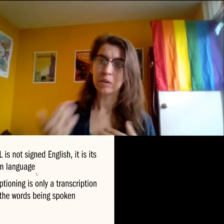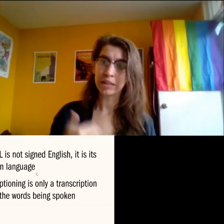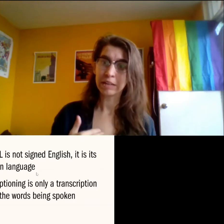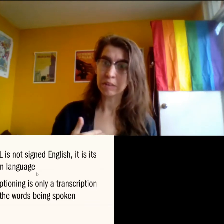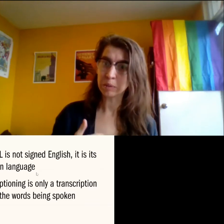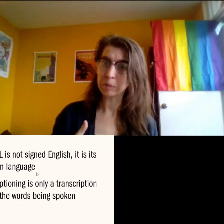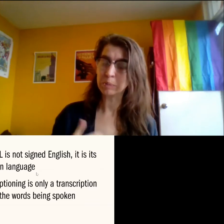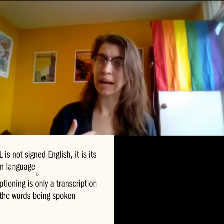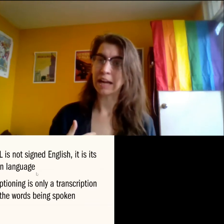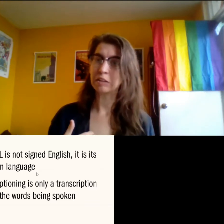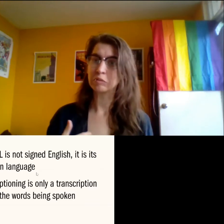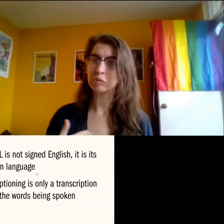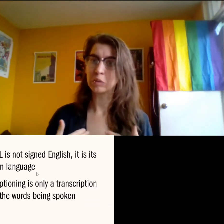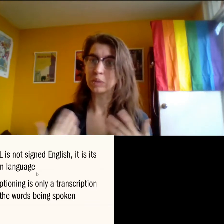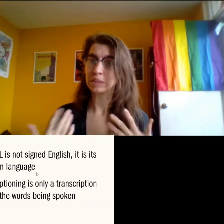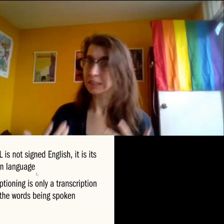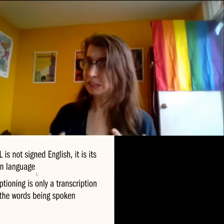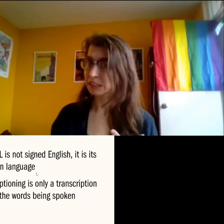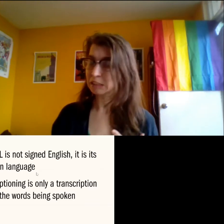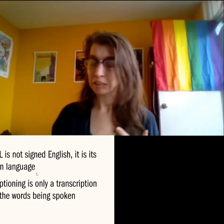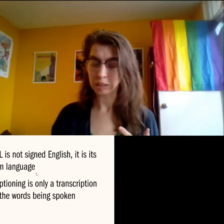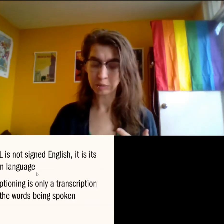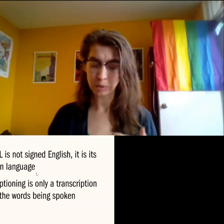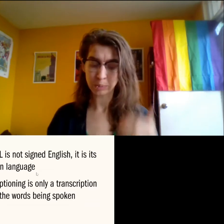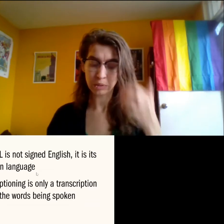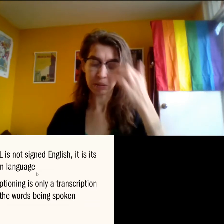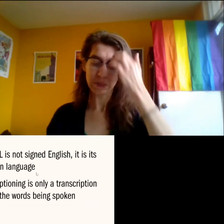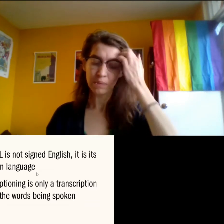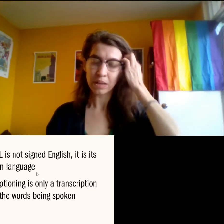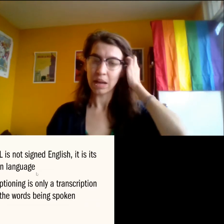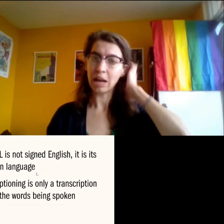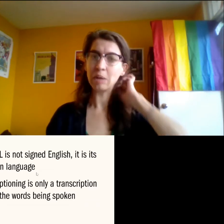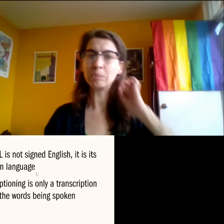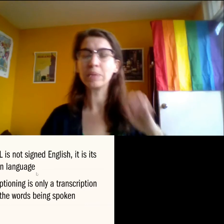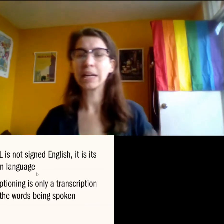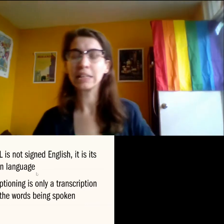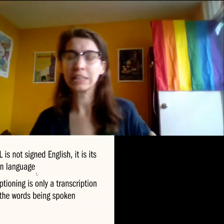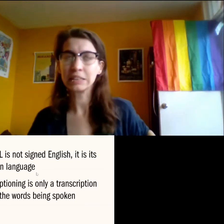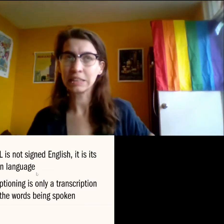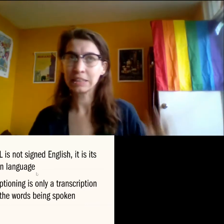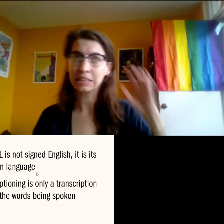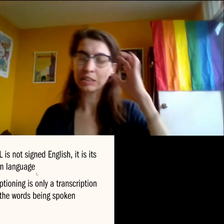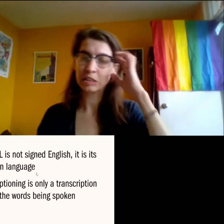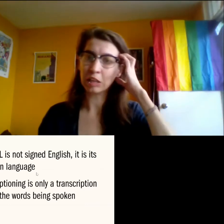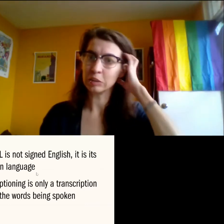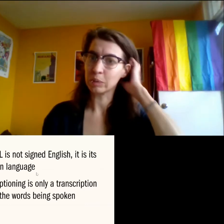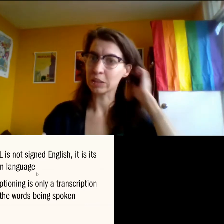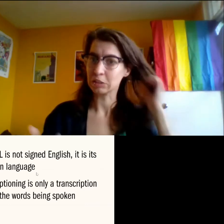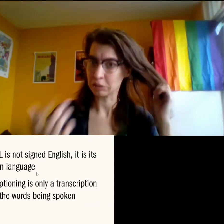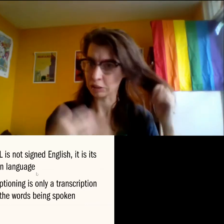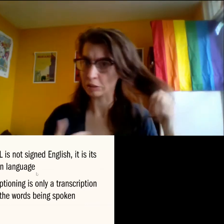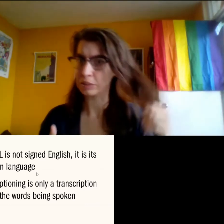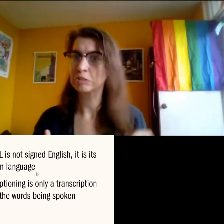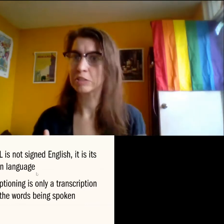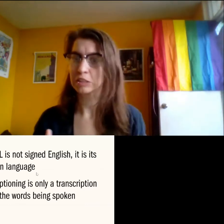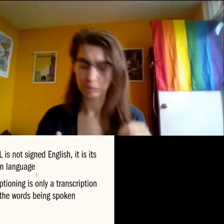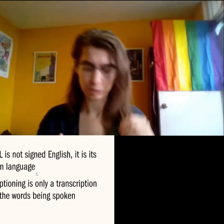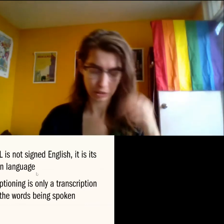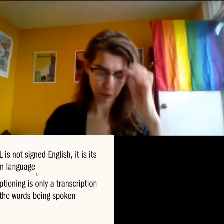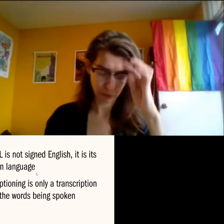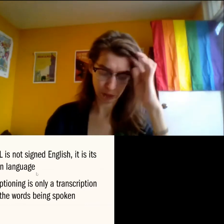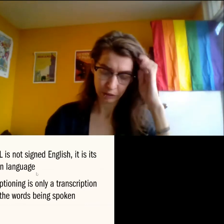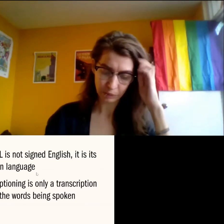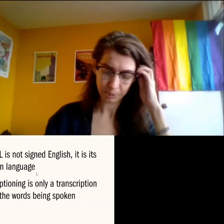hearing people get through listening to other people. Um, and it's something that's lost when you're just doing a